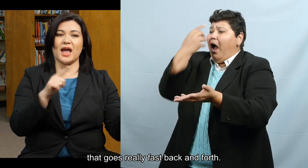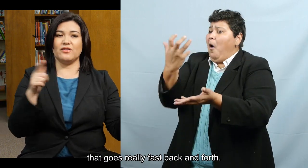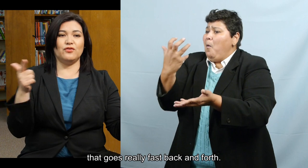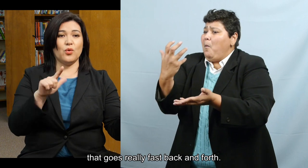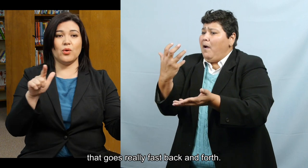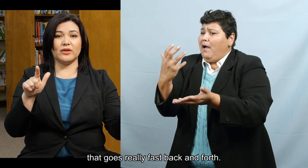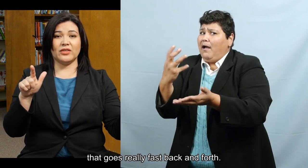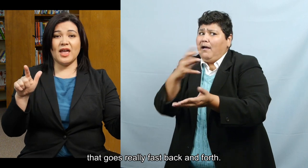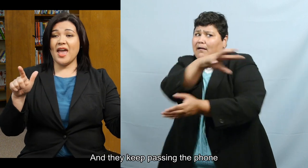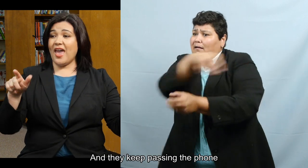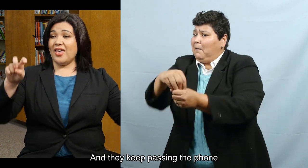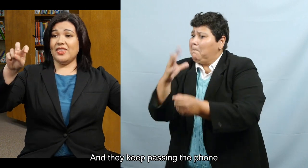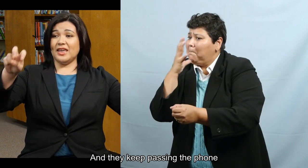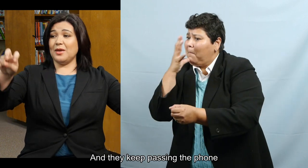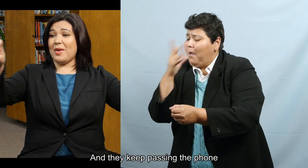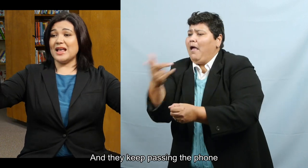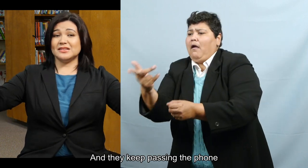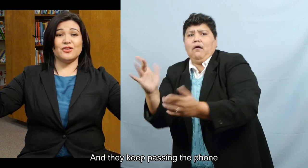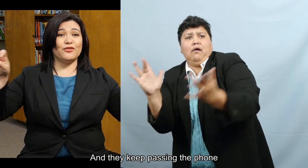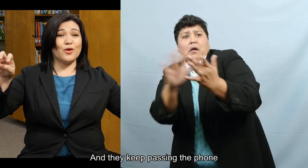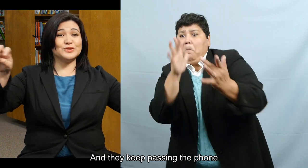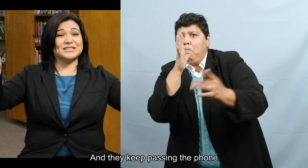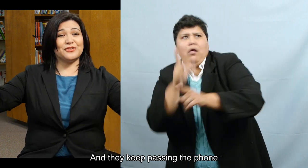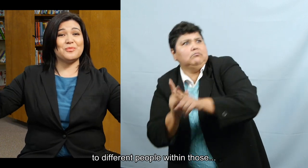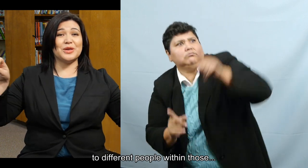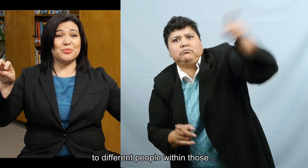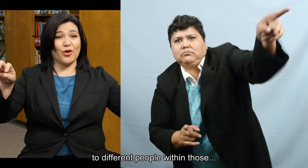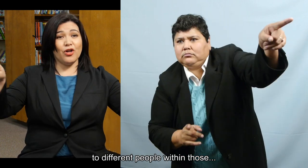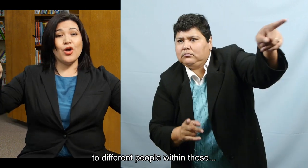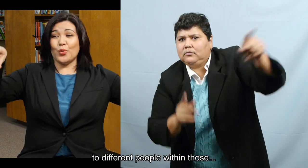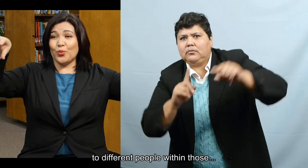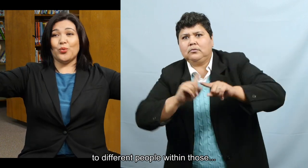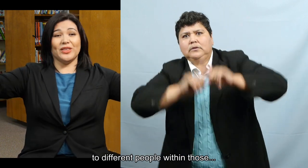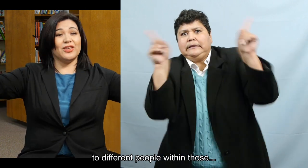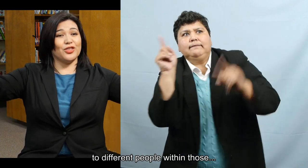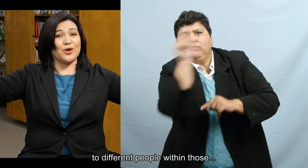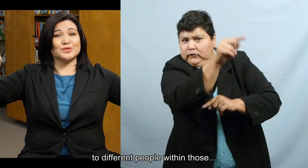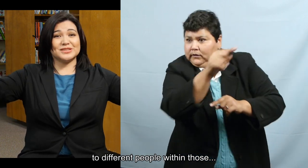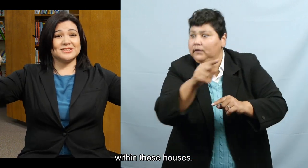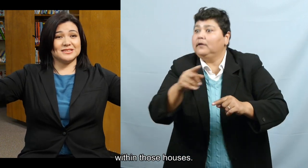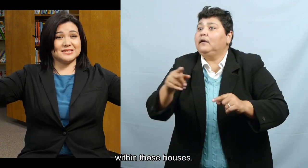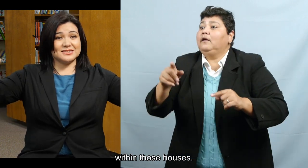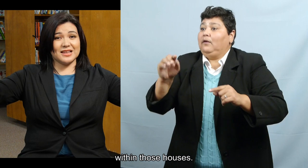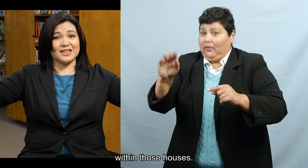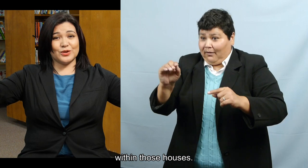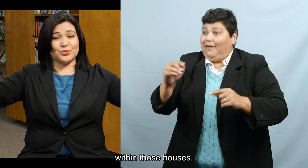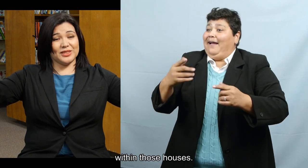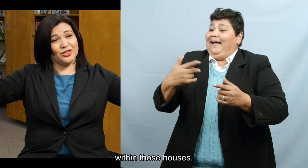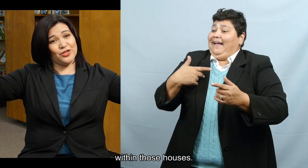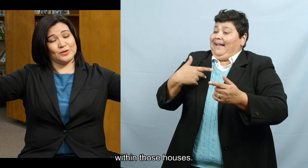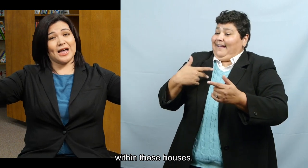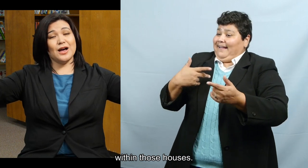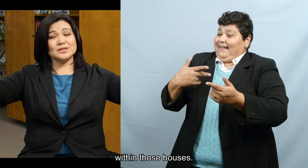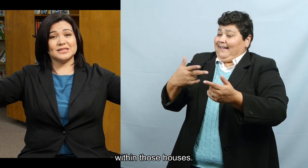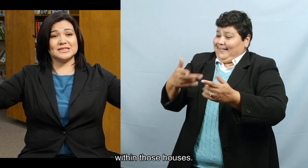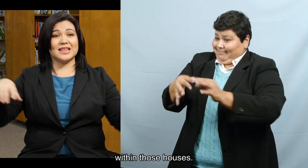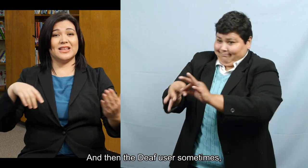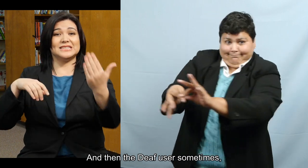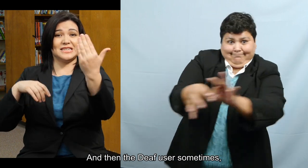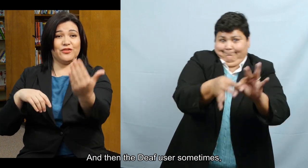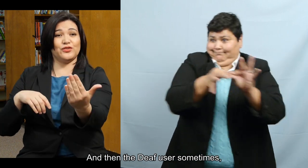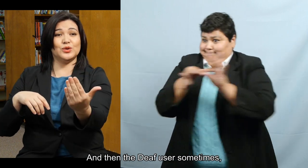fast back and forth. And they keep passing the phone to different people within those houses.